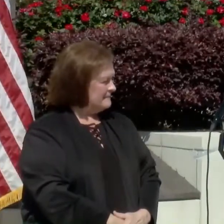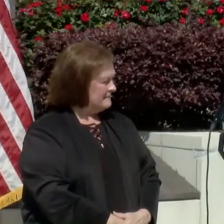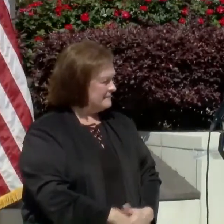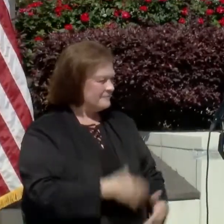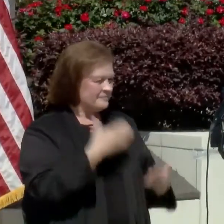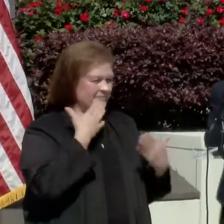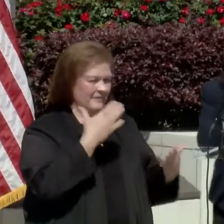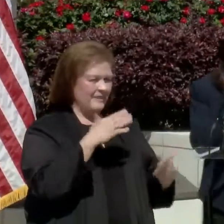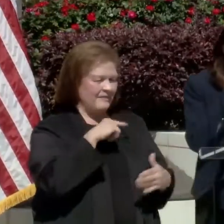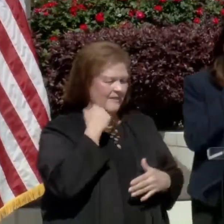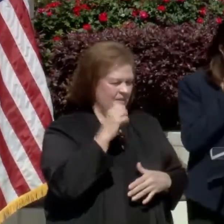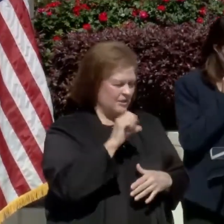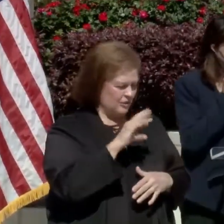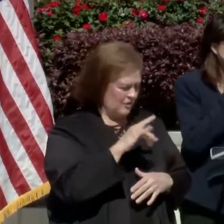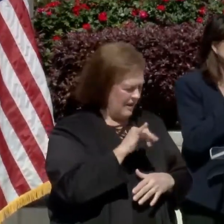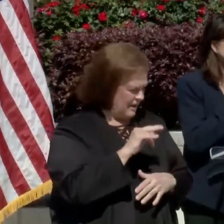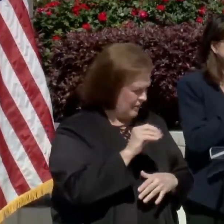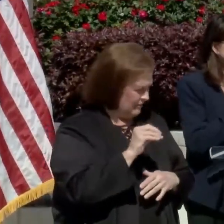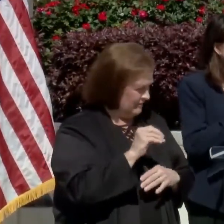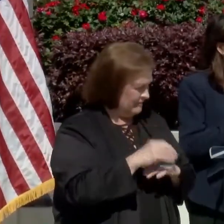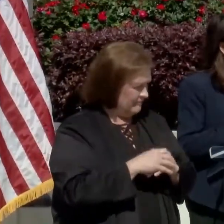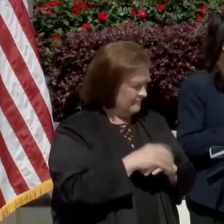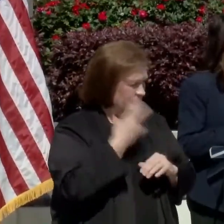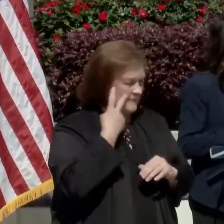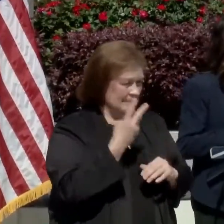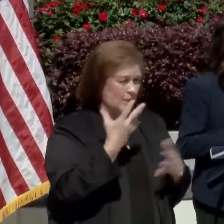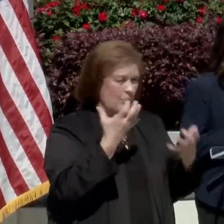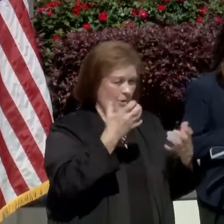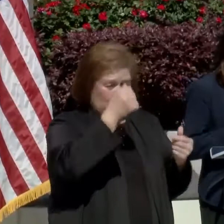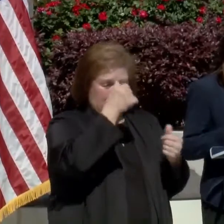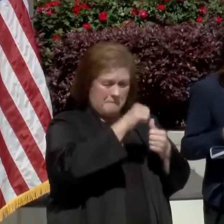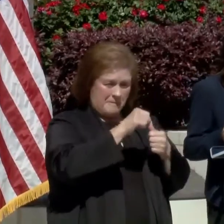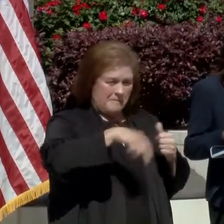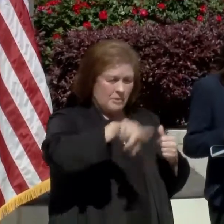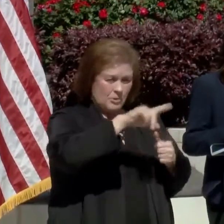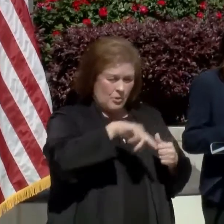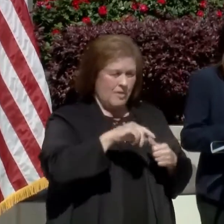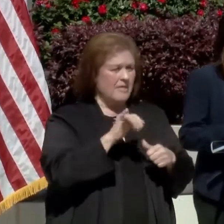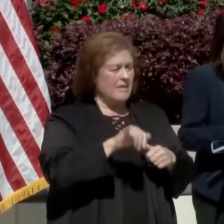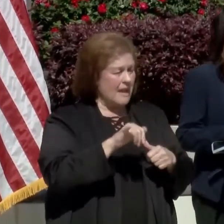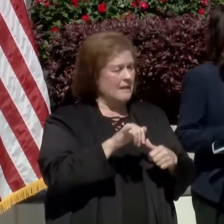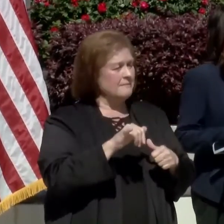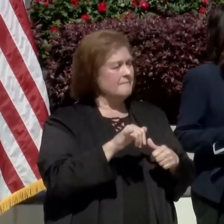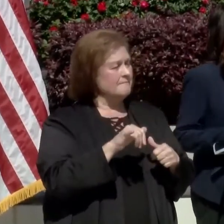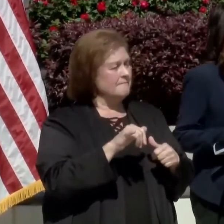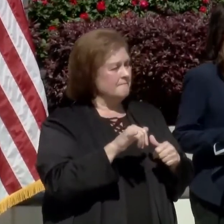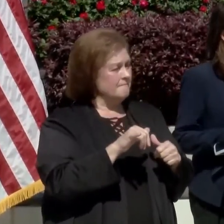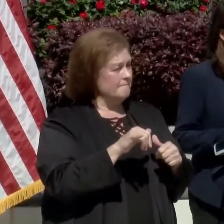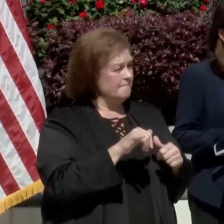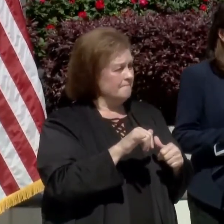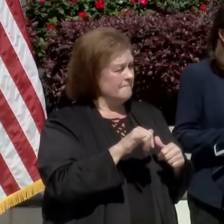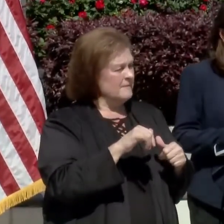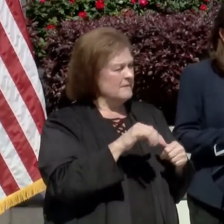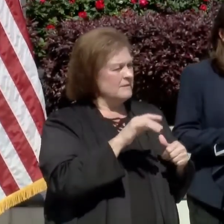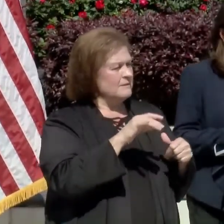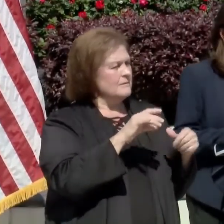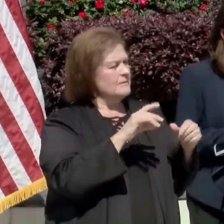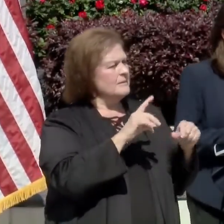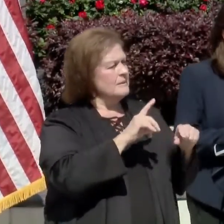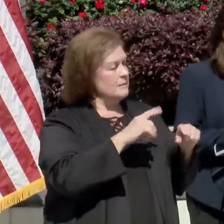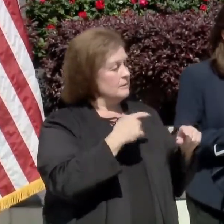Thank you, Father Serrano. So as you can see, we just want to remind everyone in addition to the events that we're